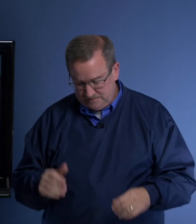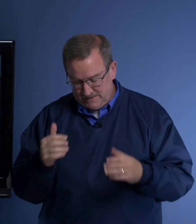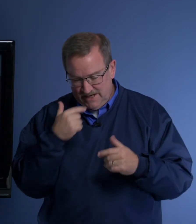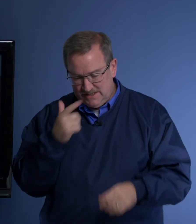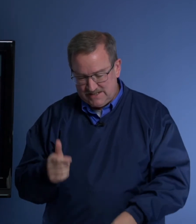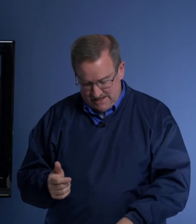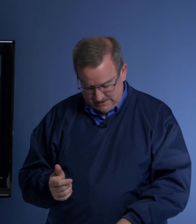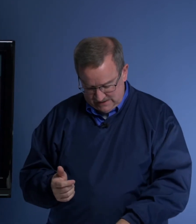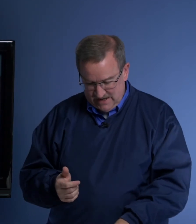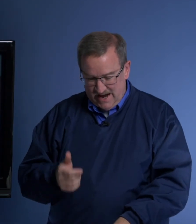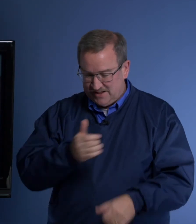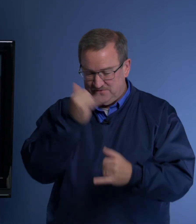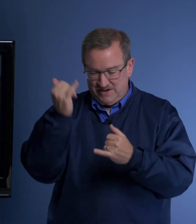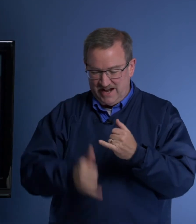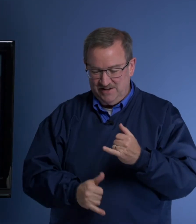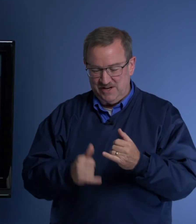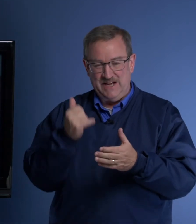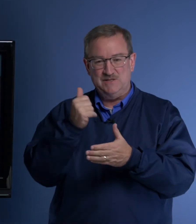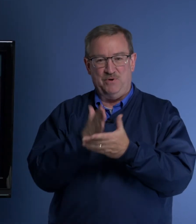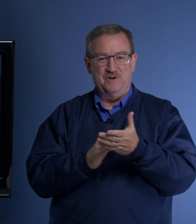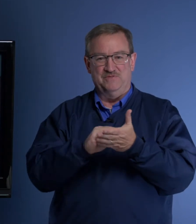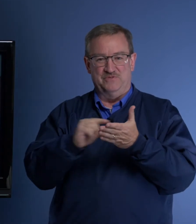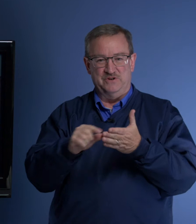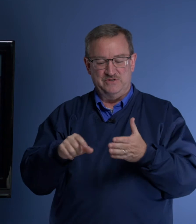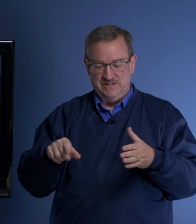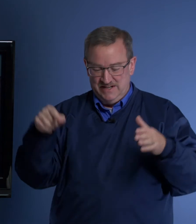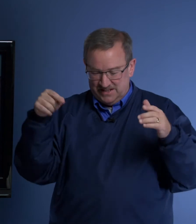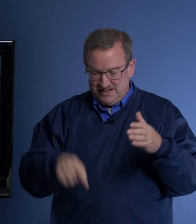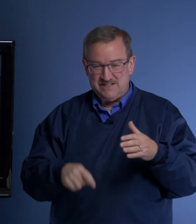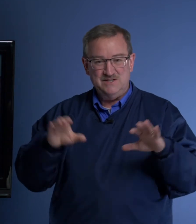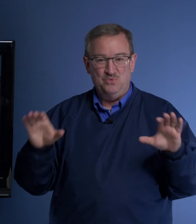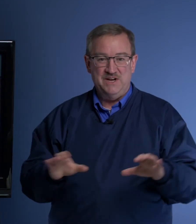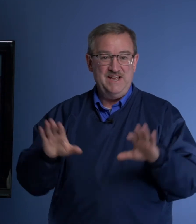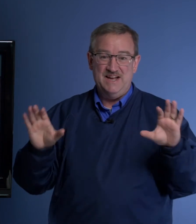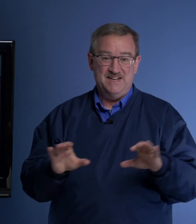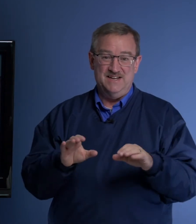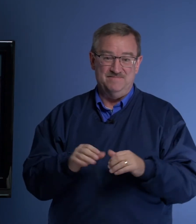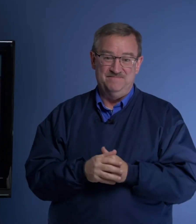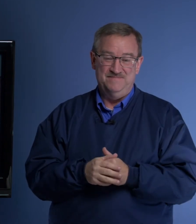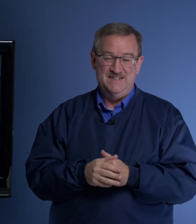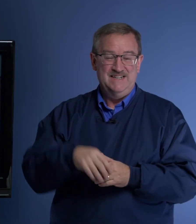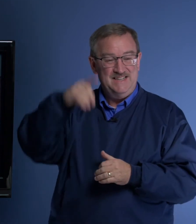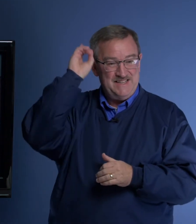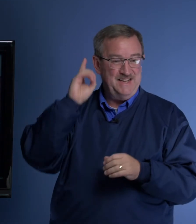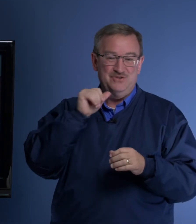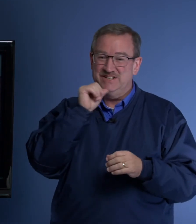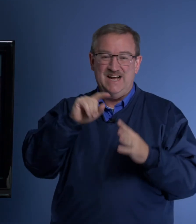And it says at the very, I love the last part of the verse. This is what he had done. Daniel did not